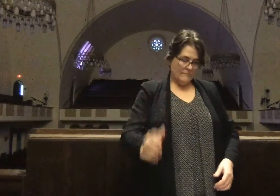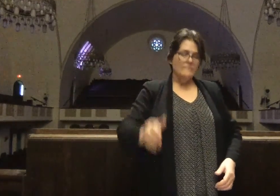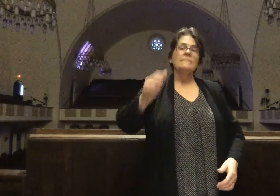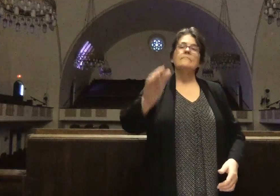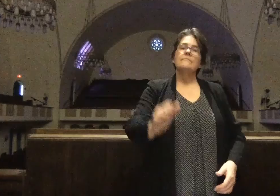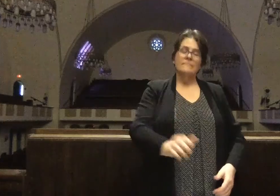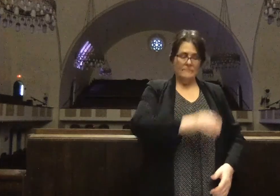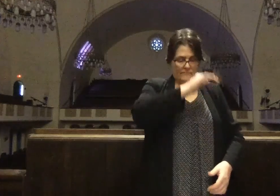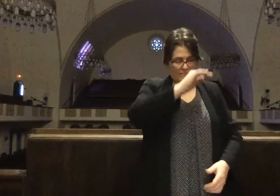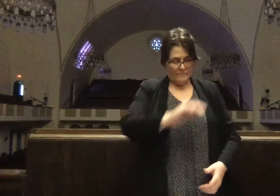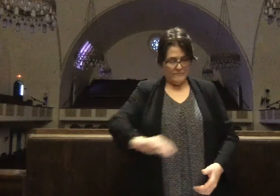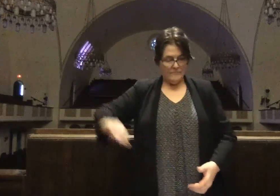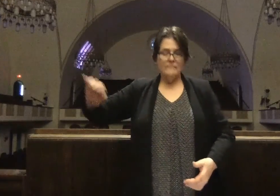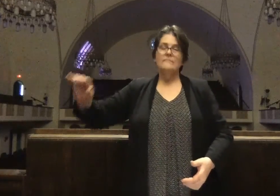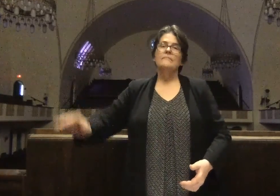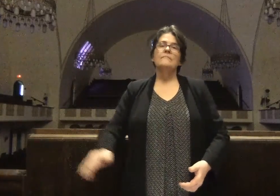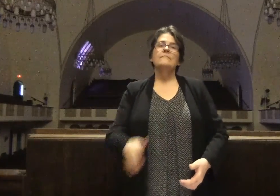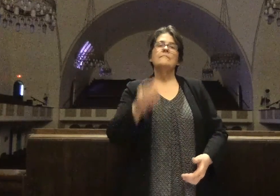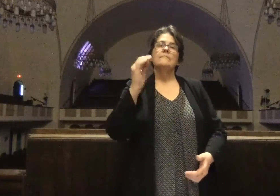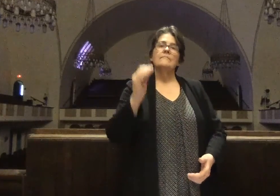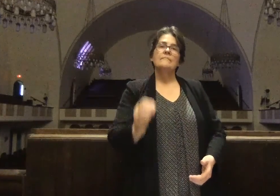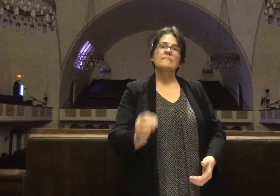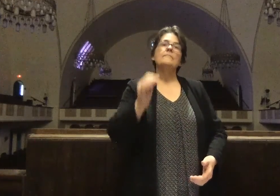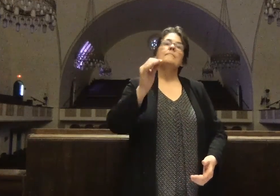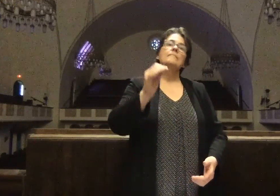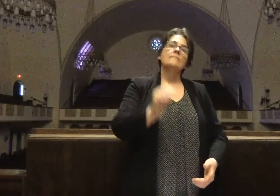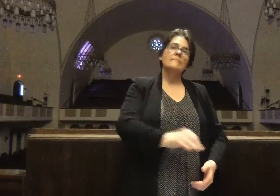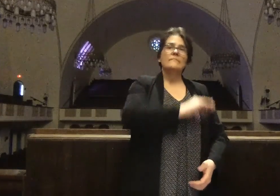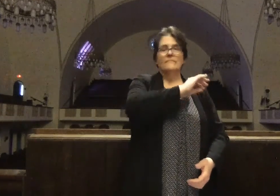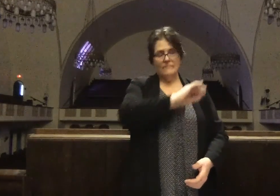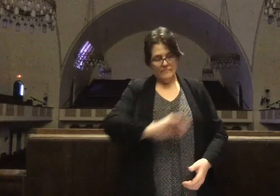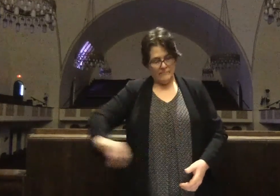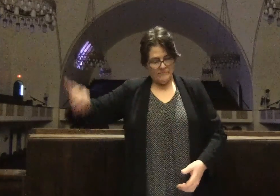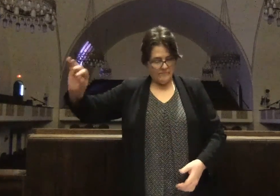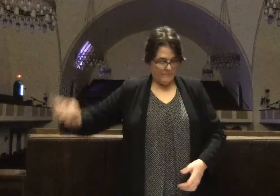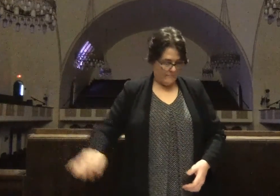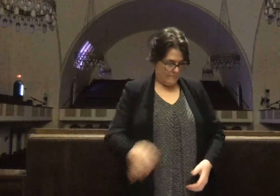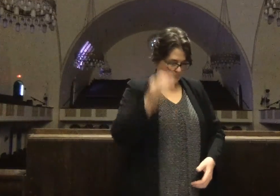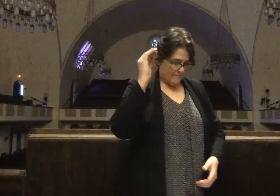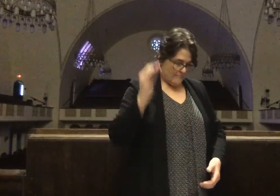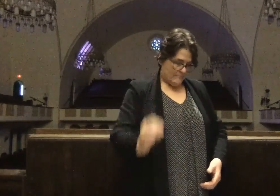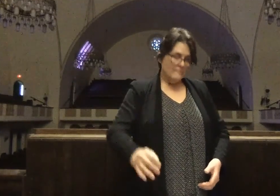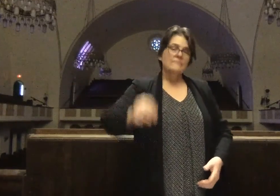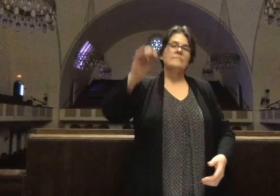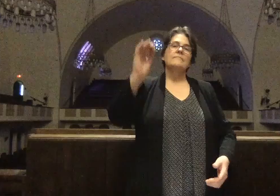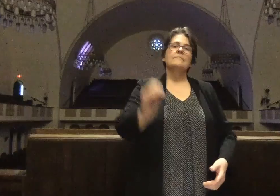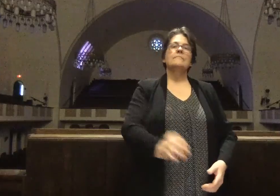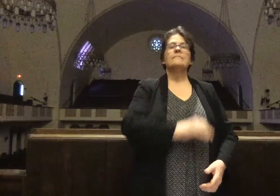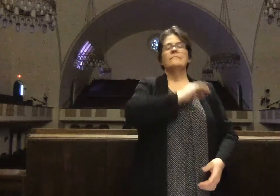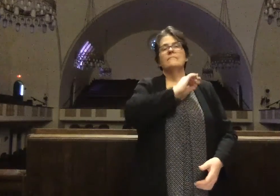helpers, with the earth as a mother,